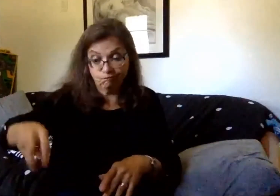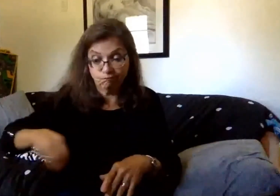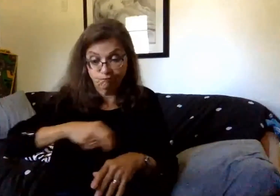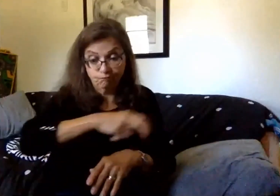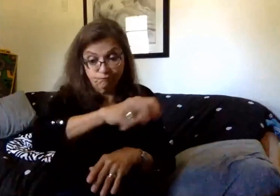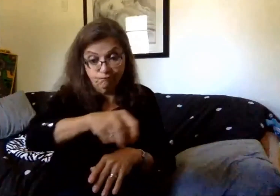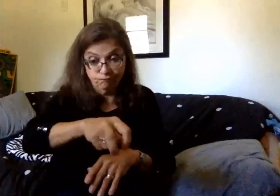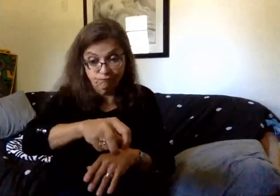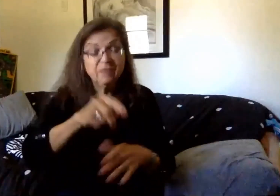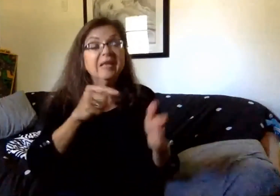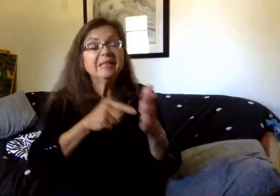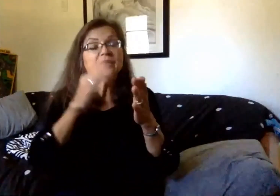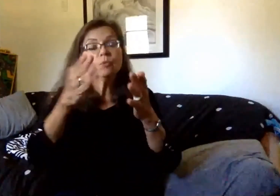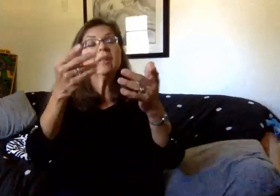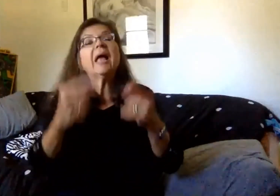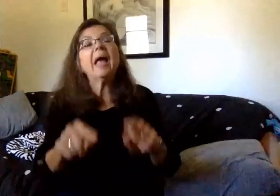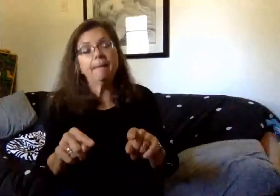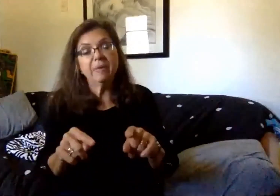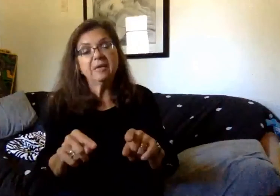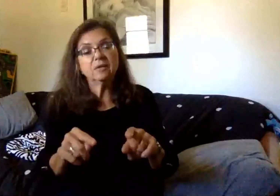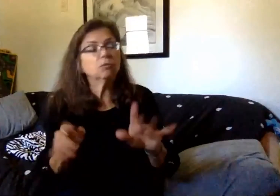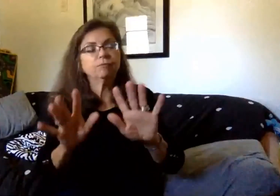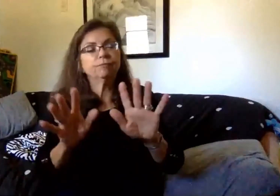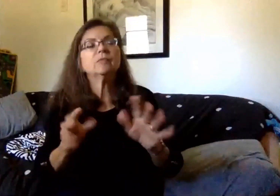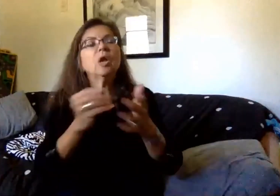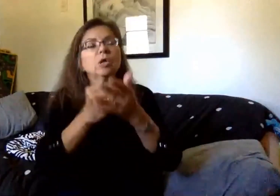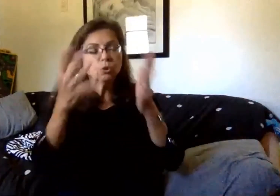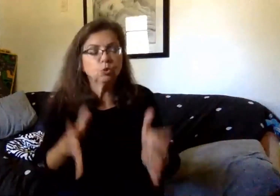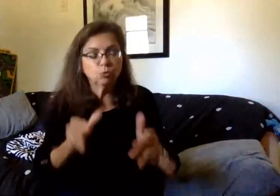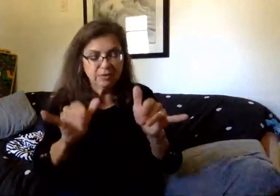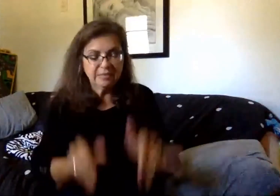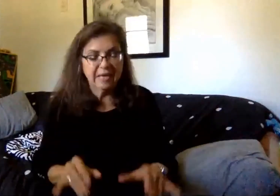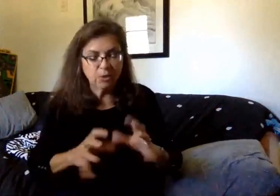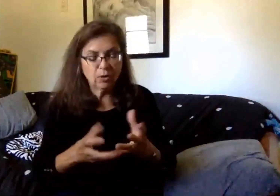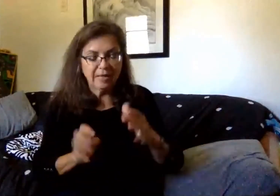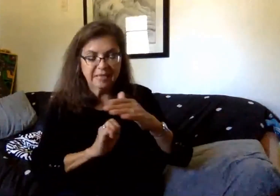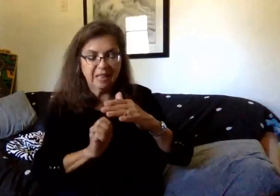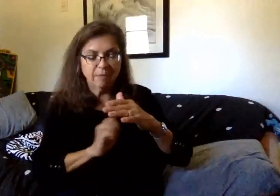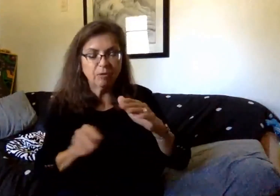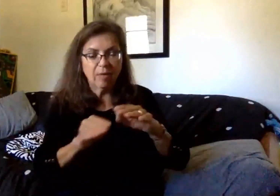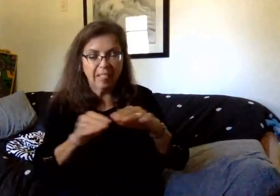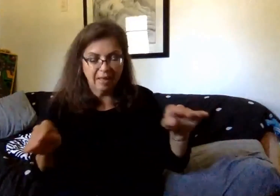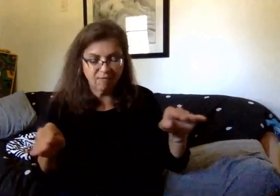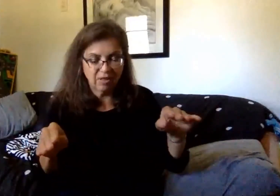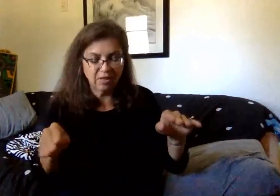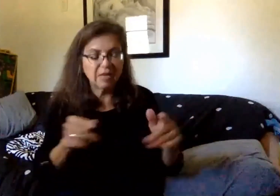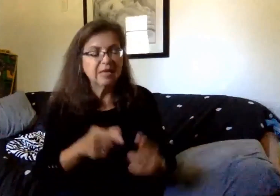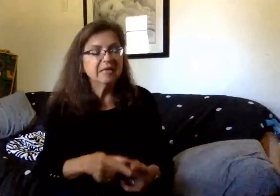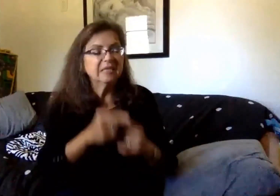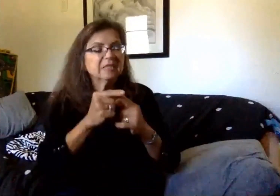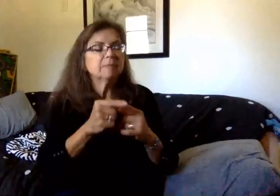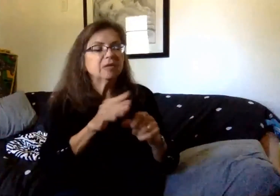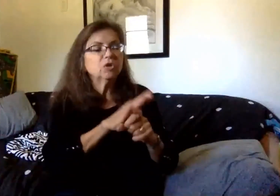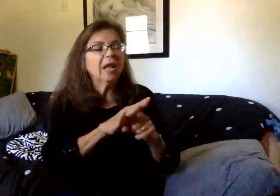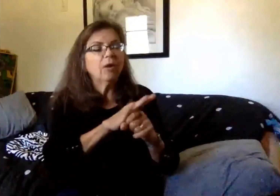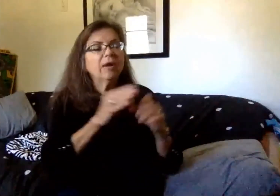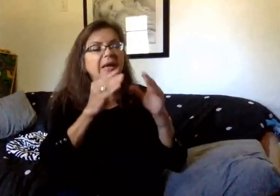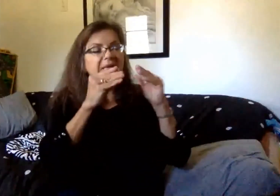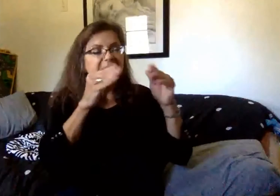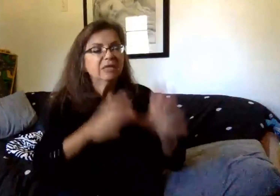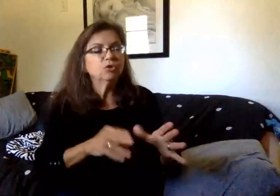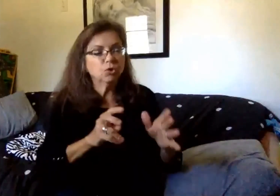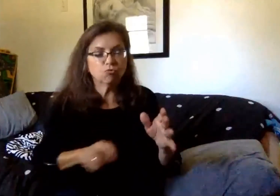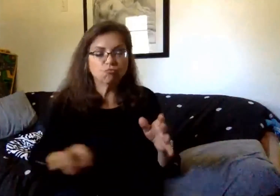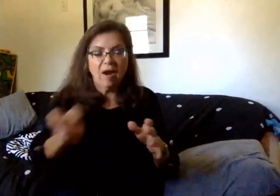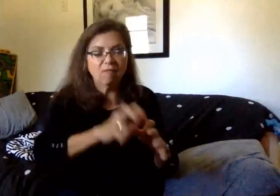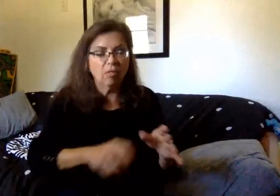This will occur, sorry, students will remain in their class at the elementary level and their special area teacher will travel to their